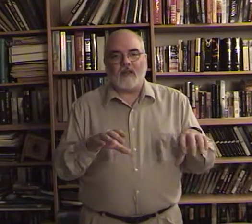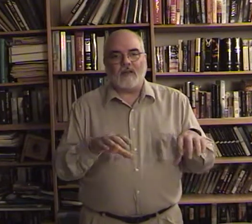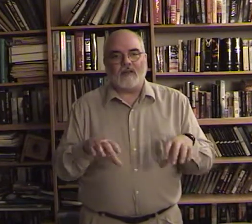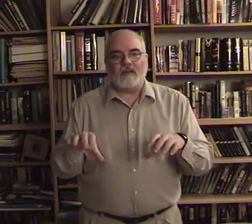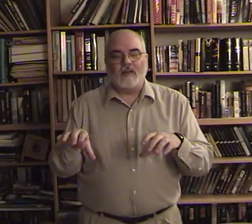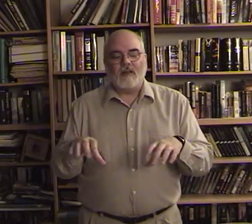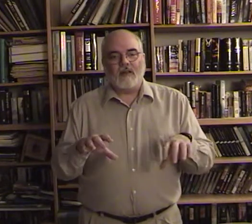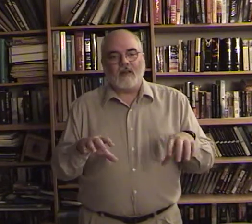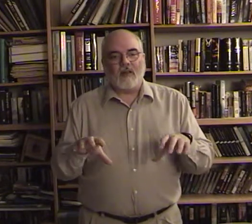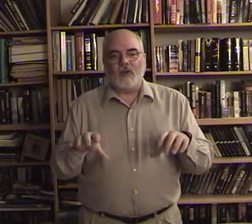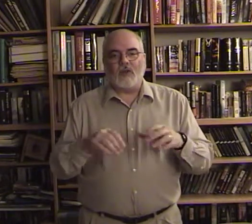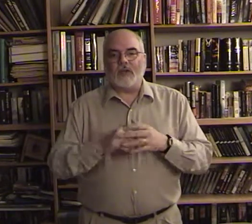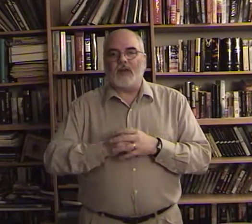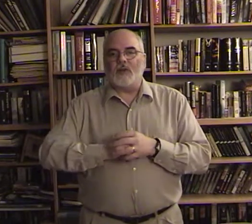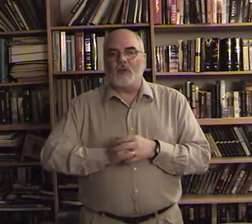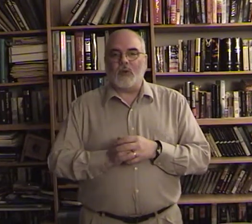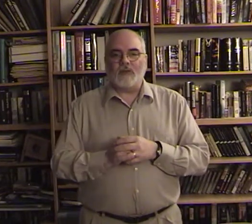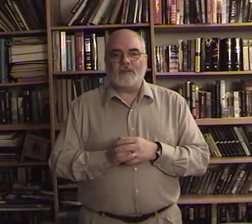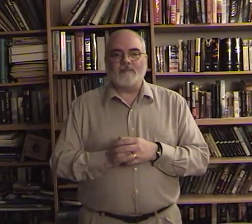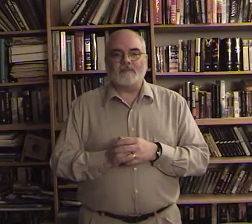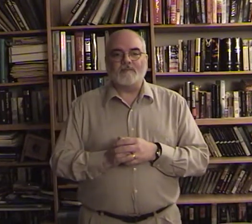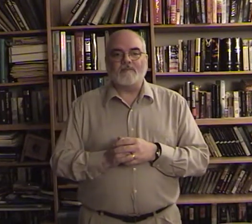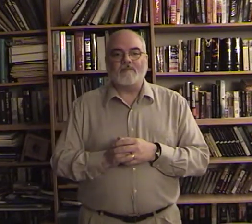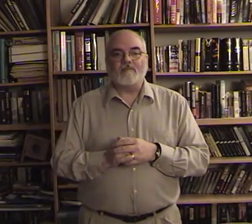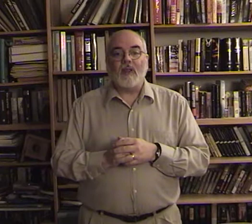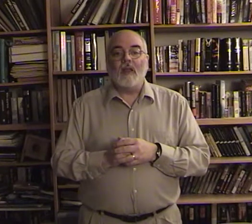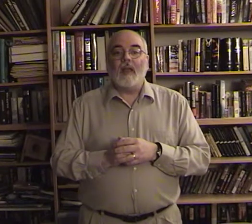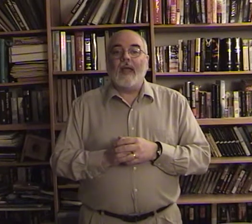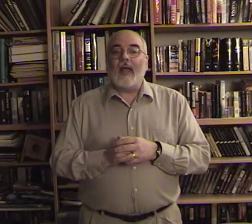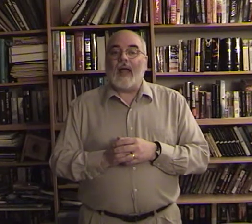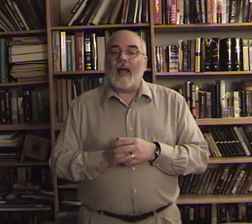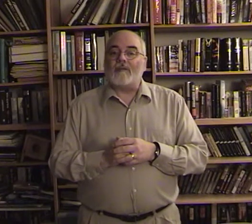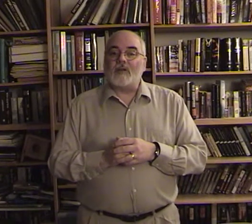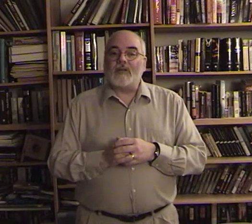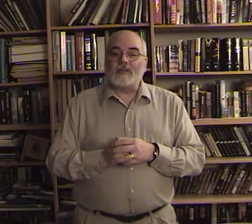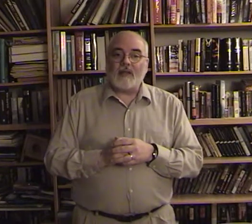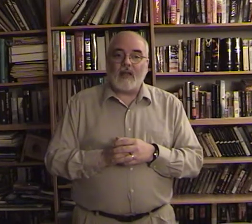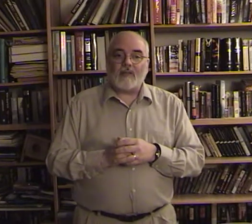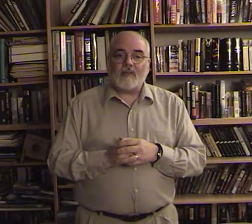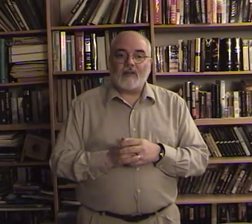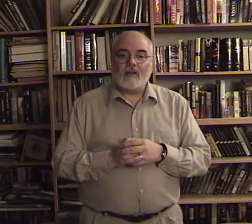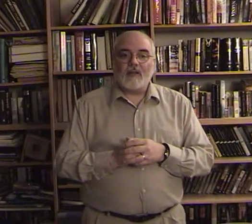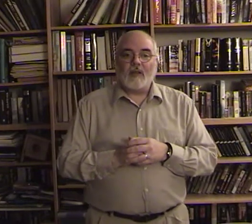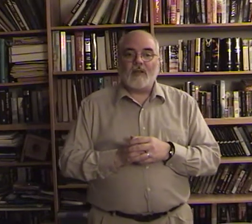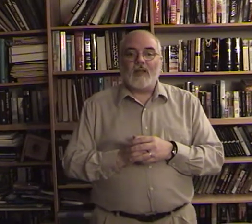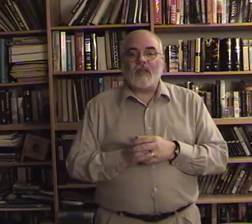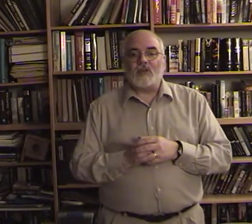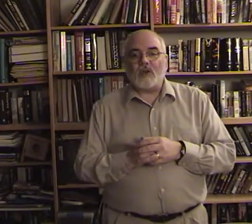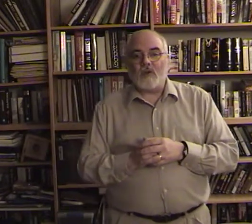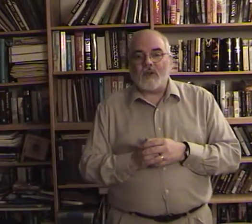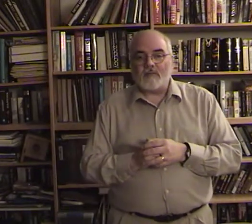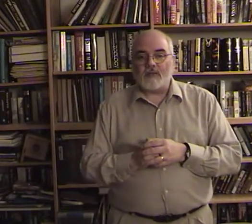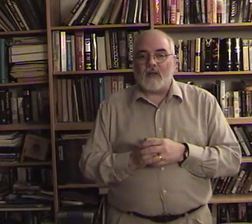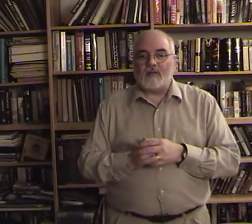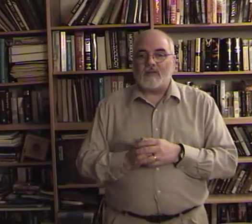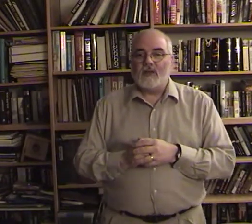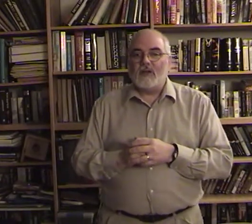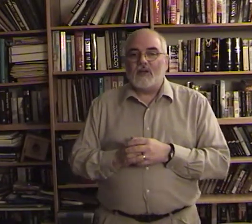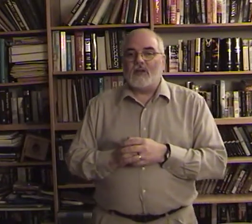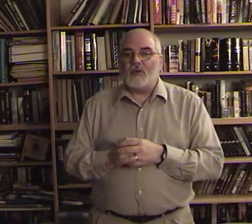all those kind of do words after his death he showed himself to